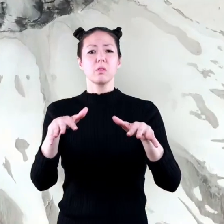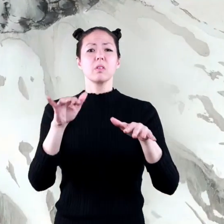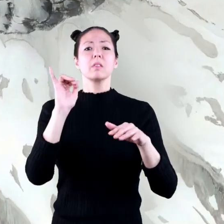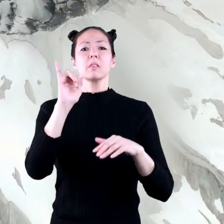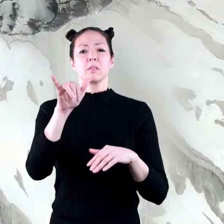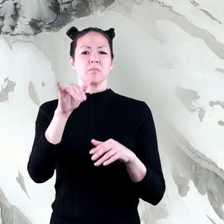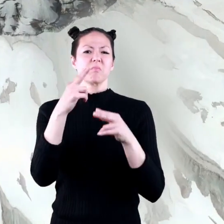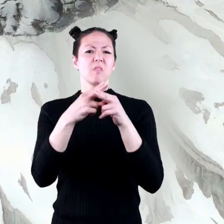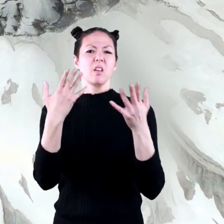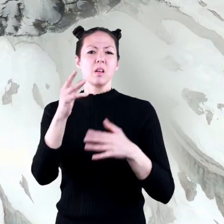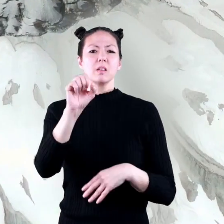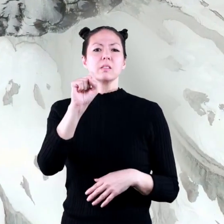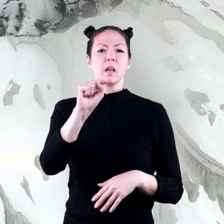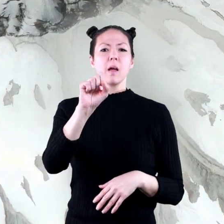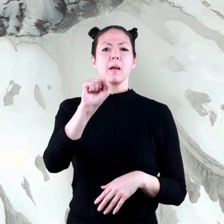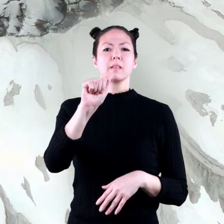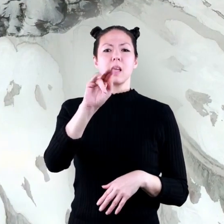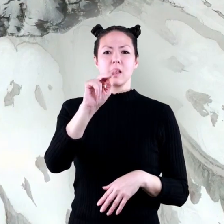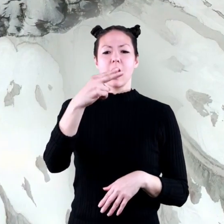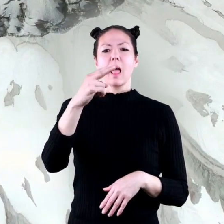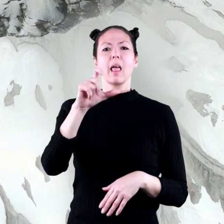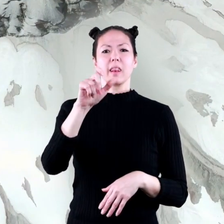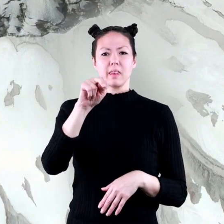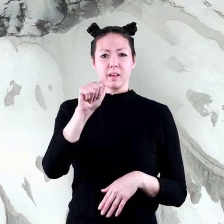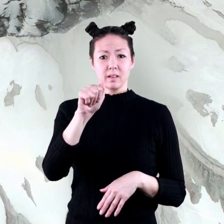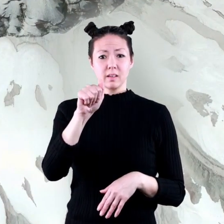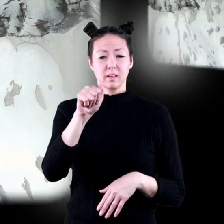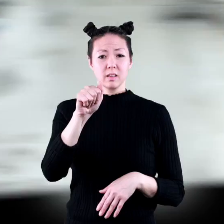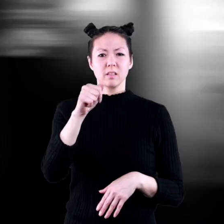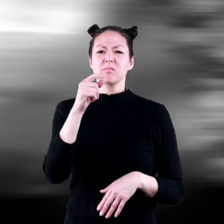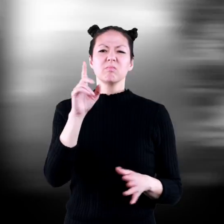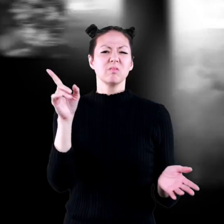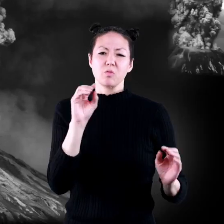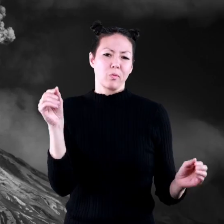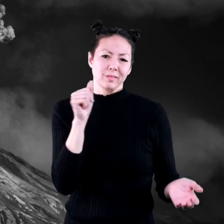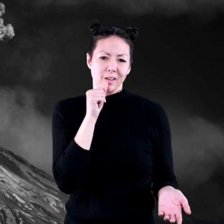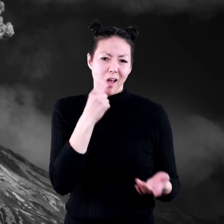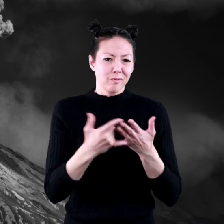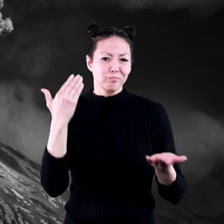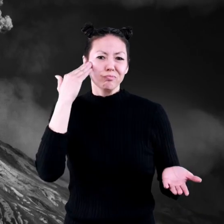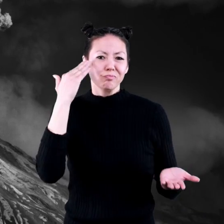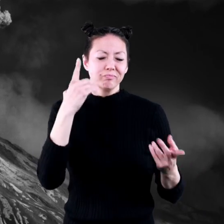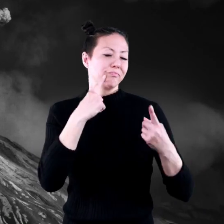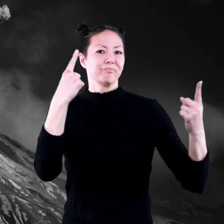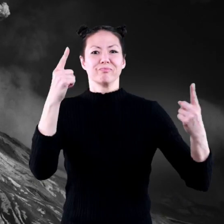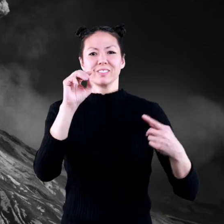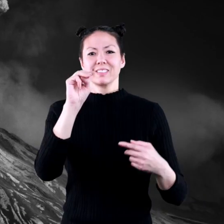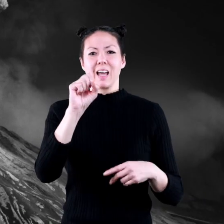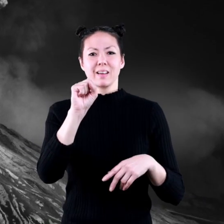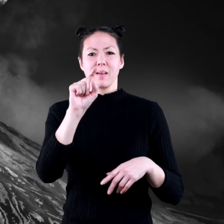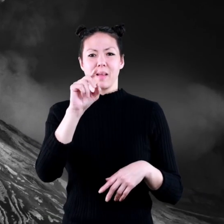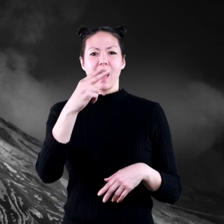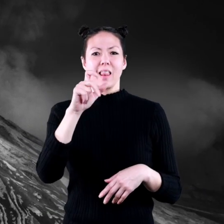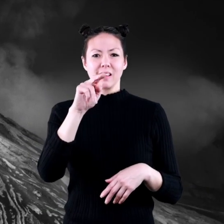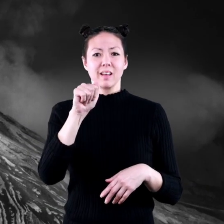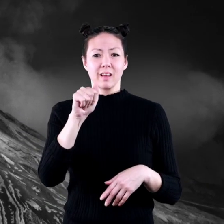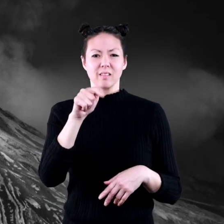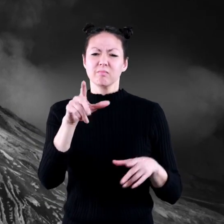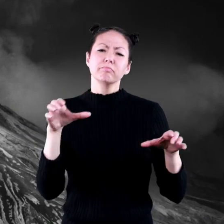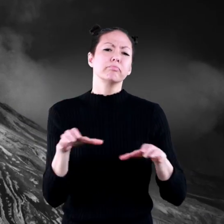these volcanic mounts is known as Mount St. Helens. It was no secret that Mount St. Helens had been an active